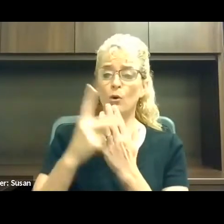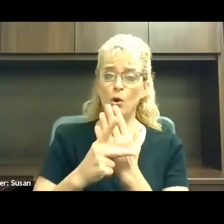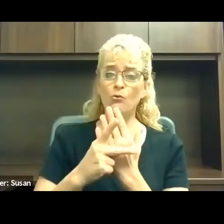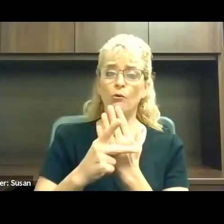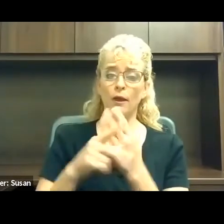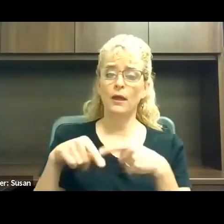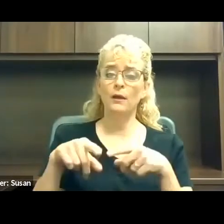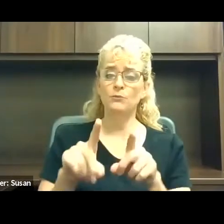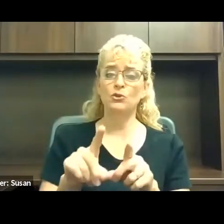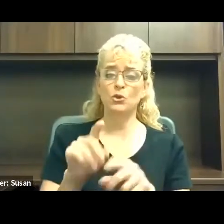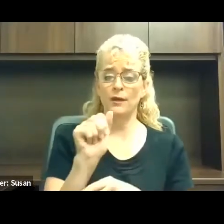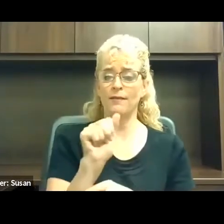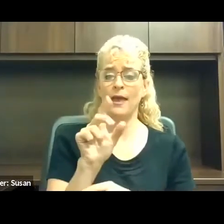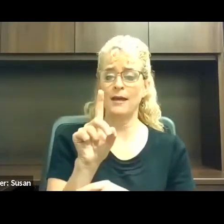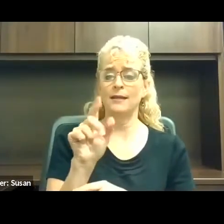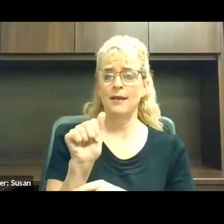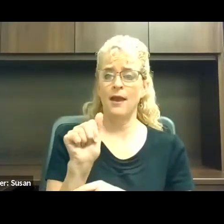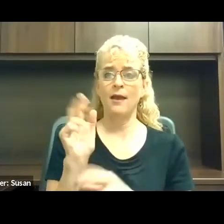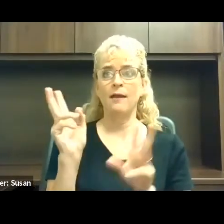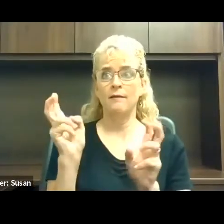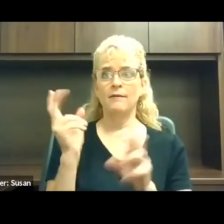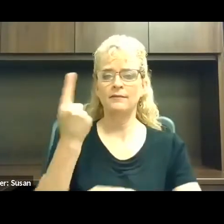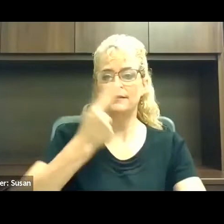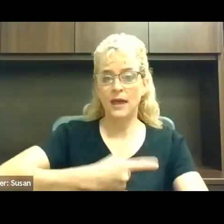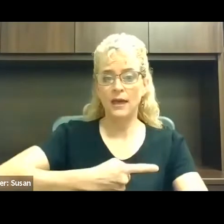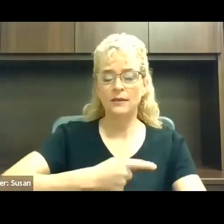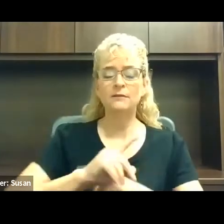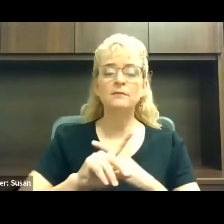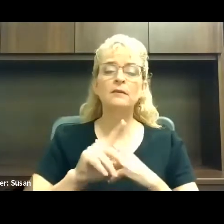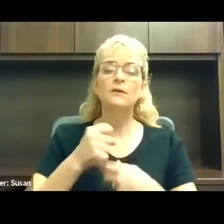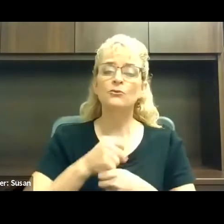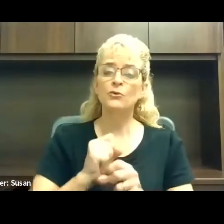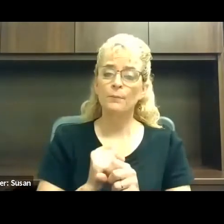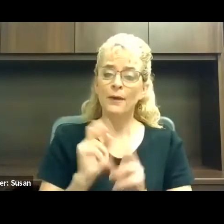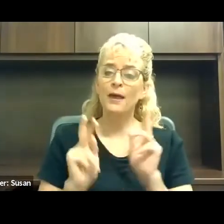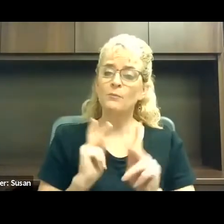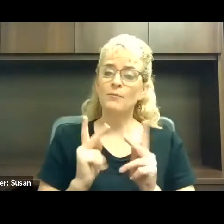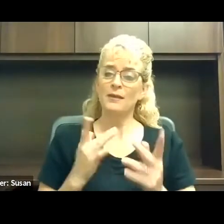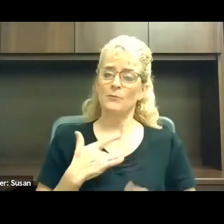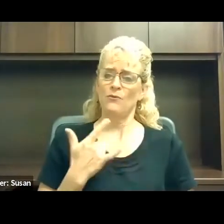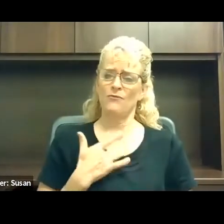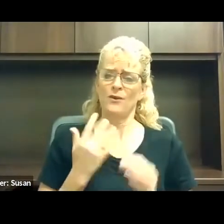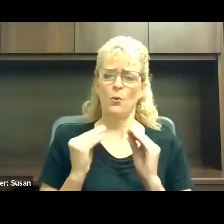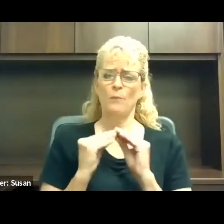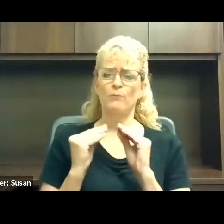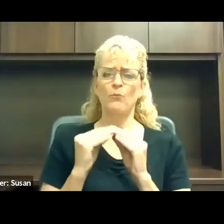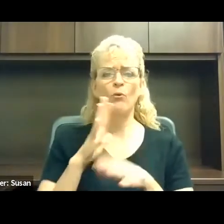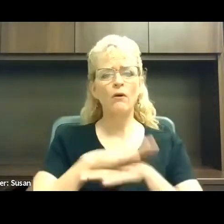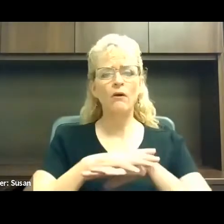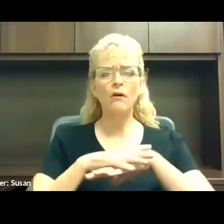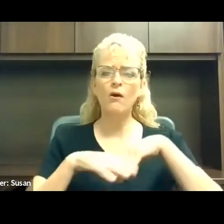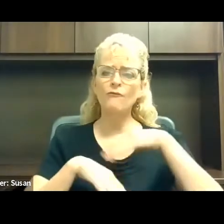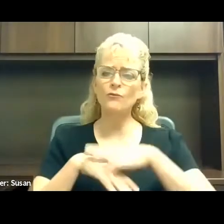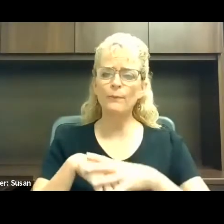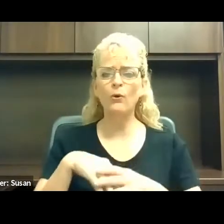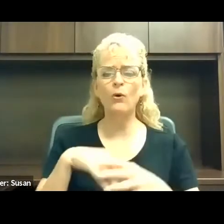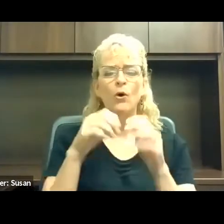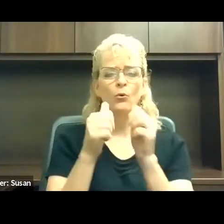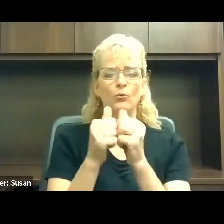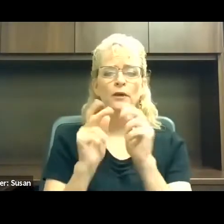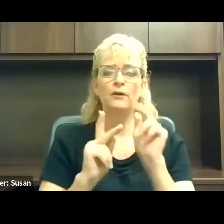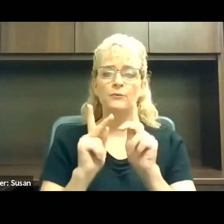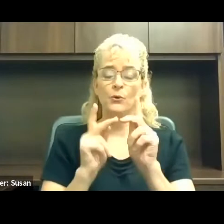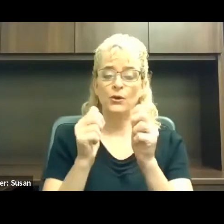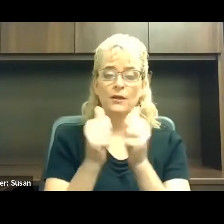To make people feel more comfortable with working with